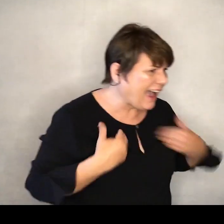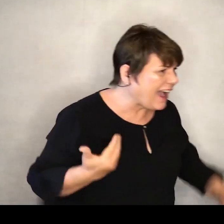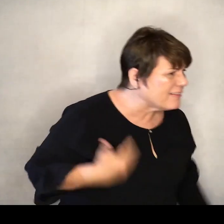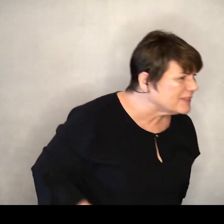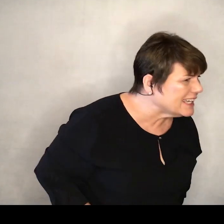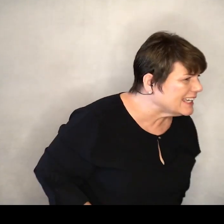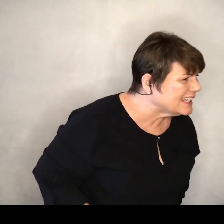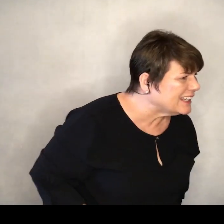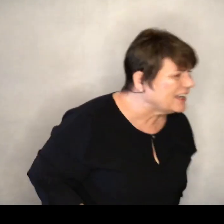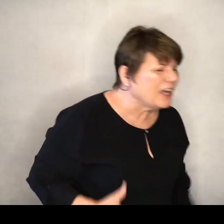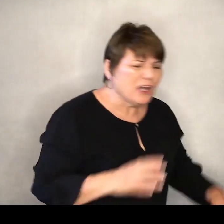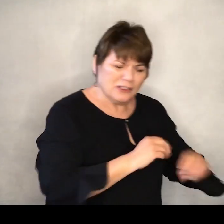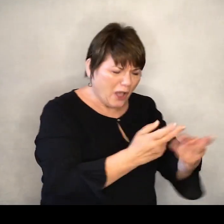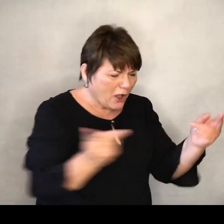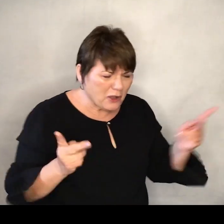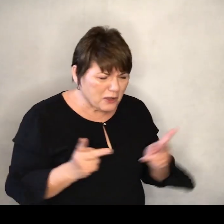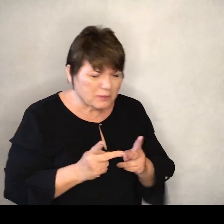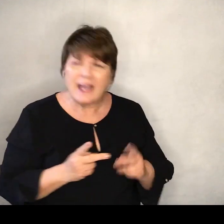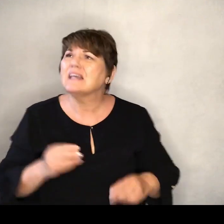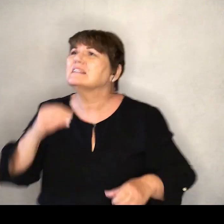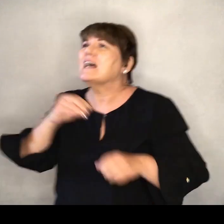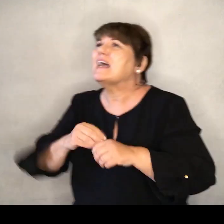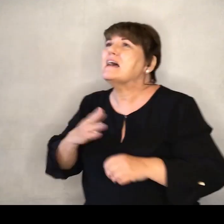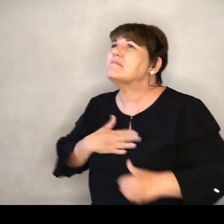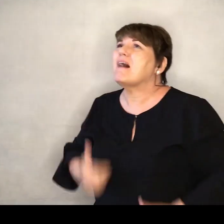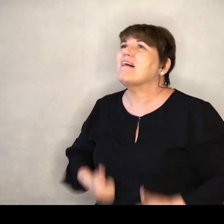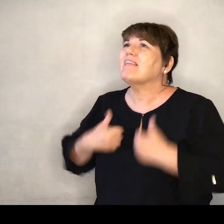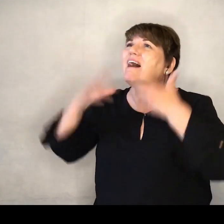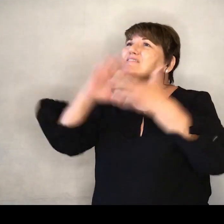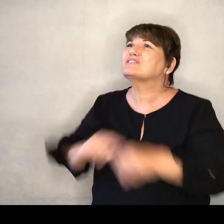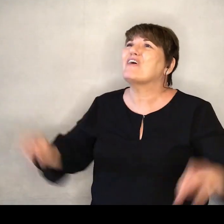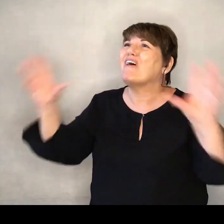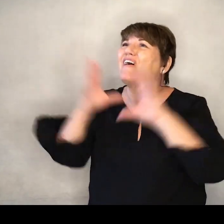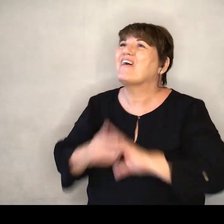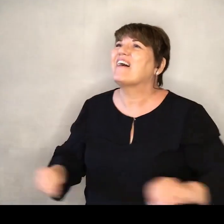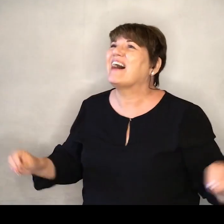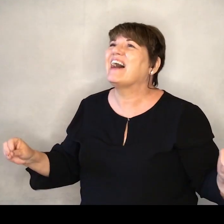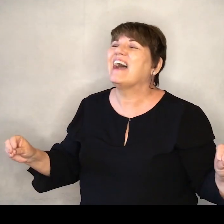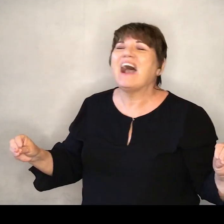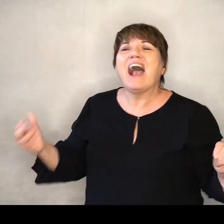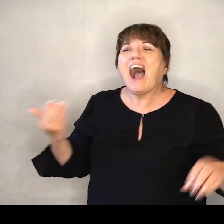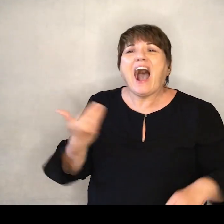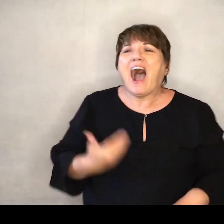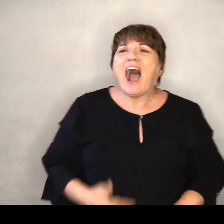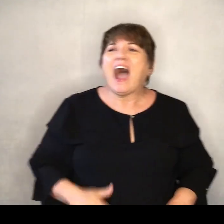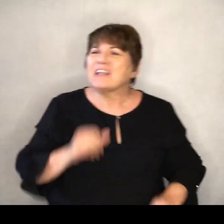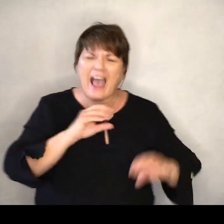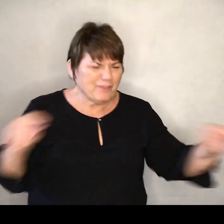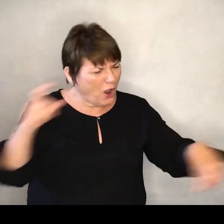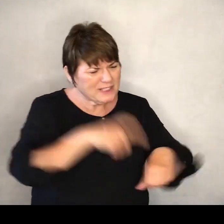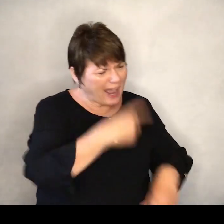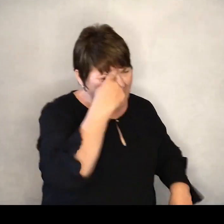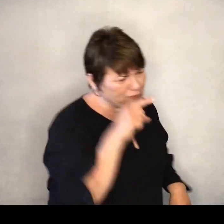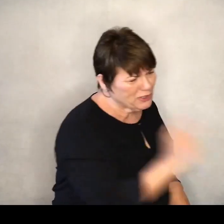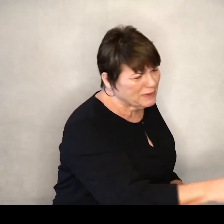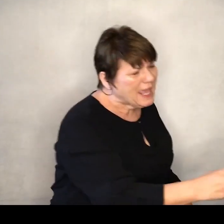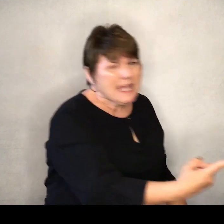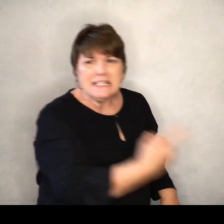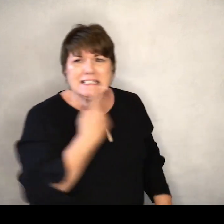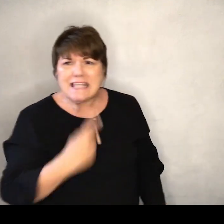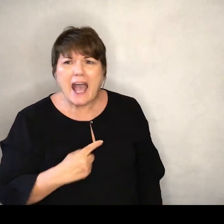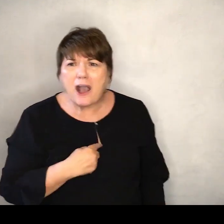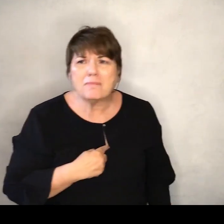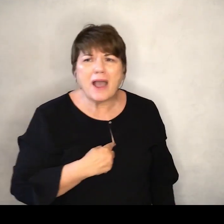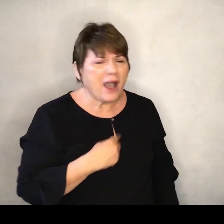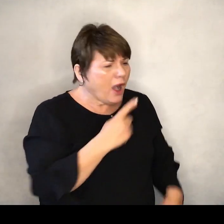There ain't no room in this story. And I ain't got time for you telling me.